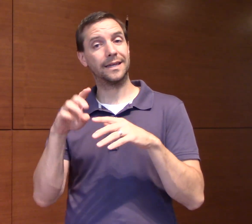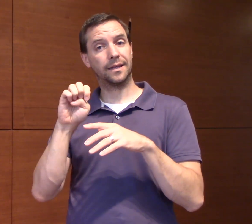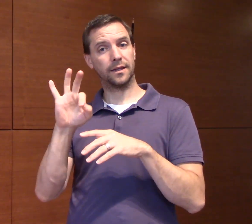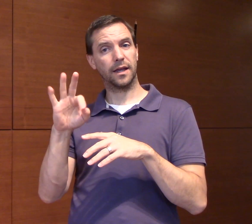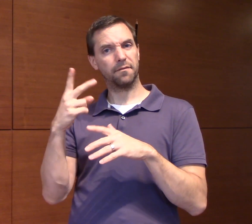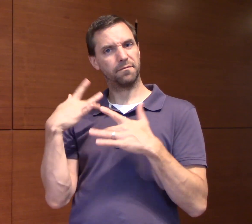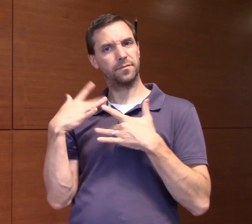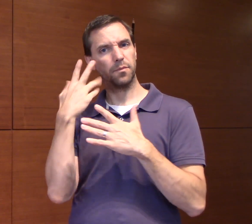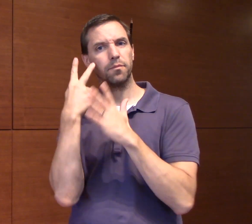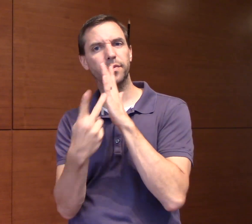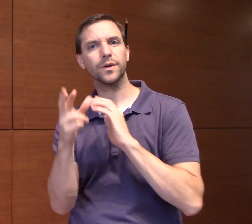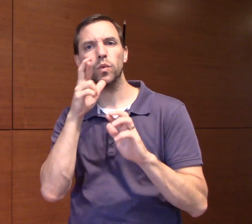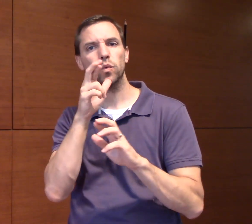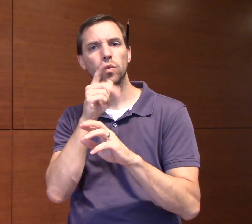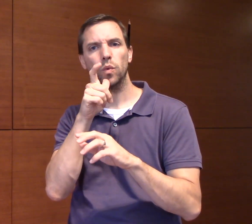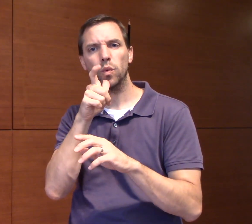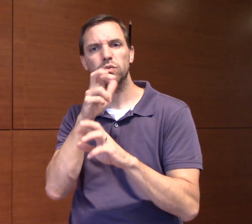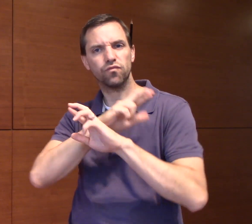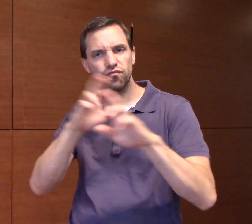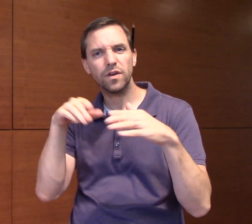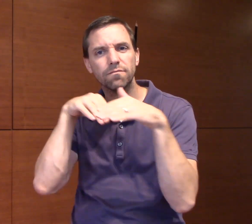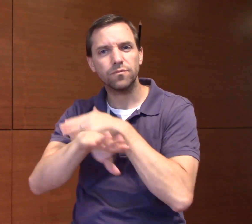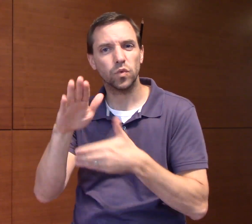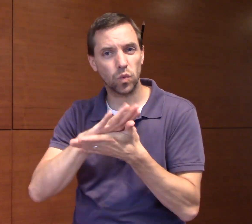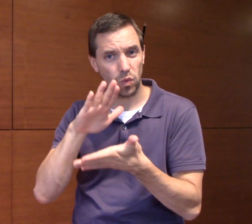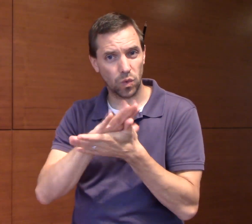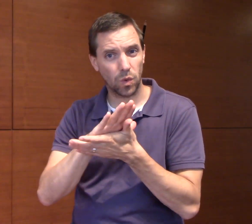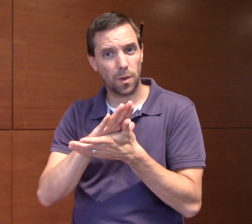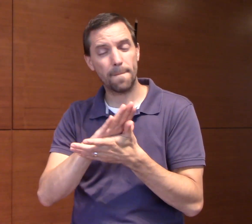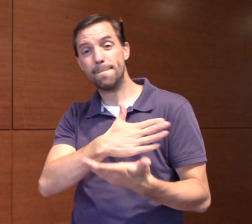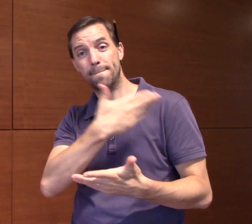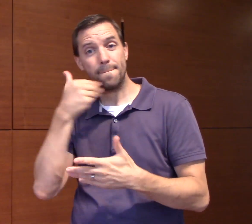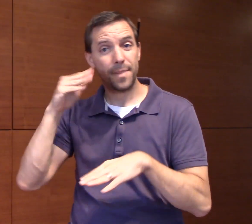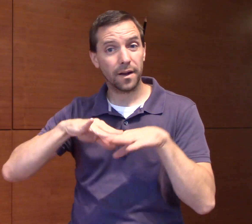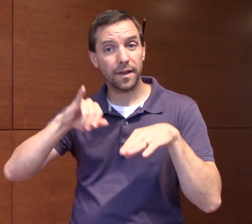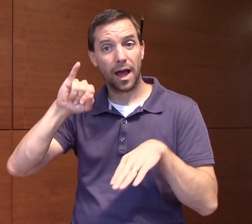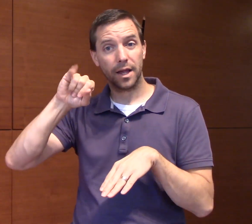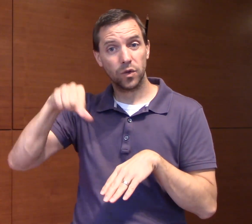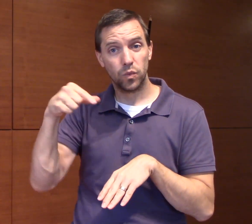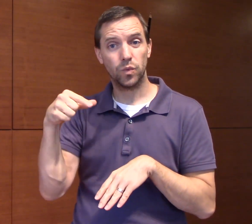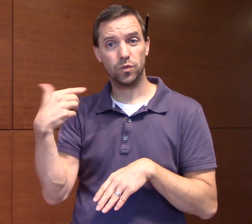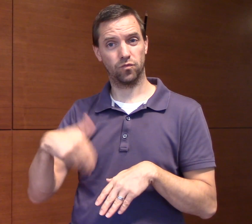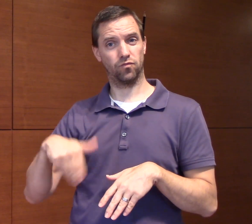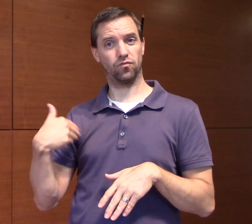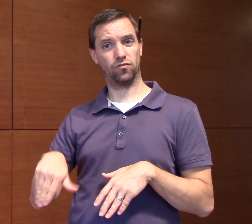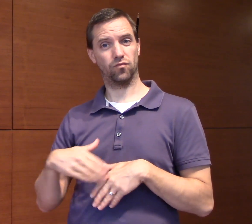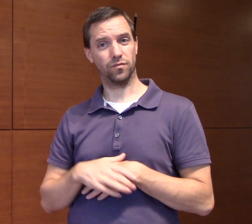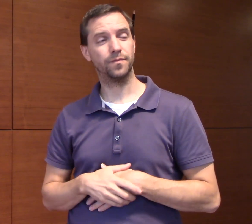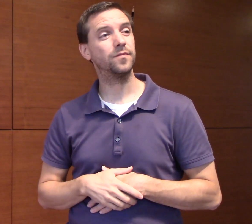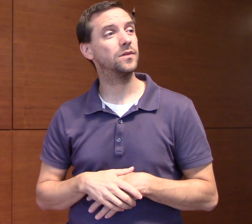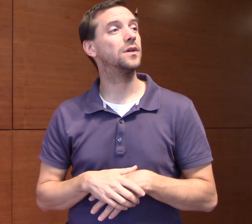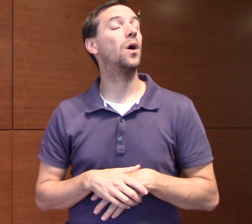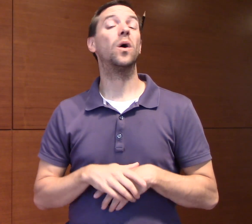executive function. And it's important for a lot of reasons. For example, executive function tends to predict school readiness